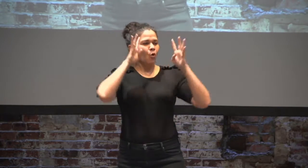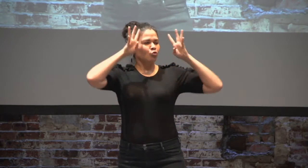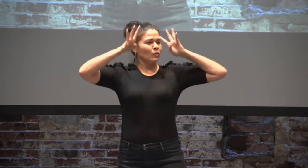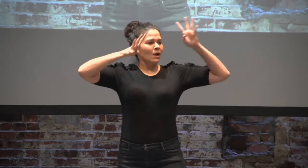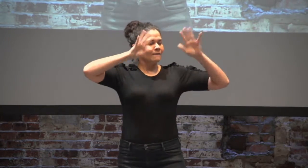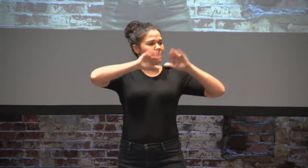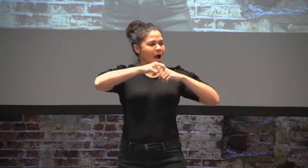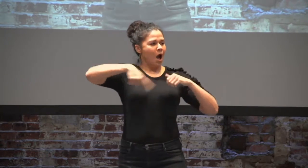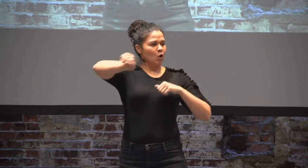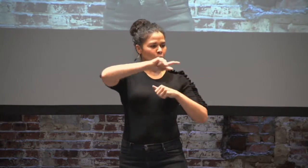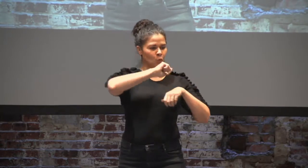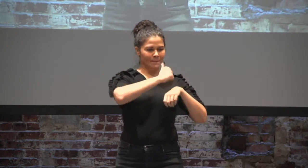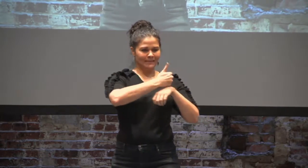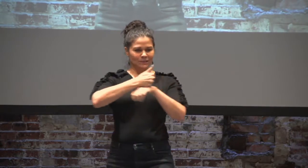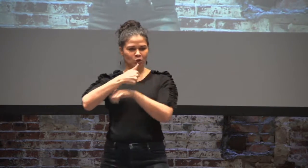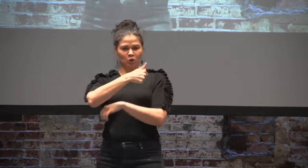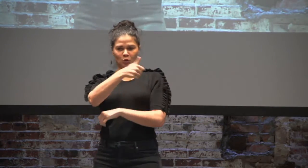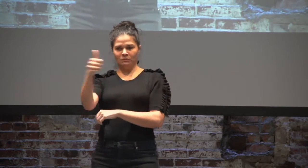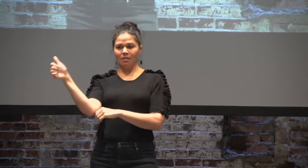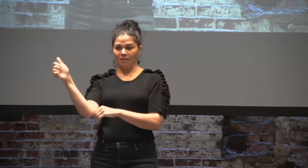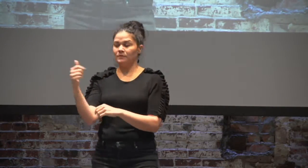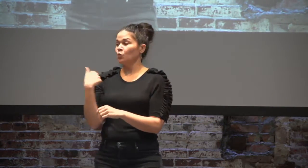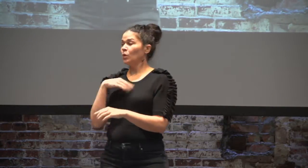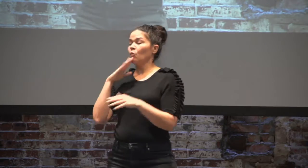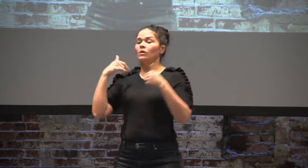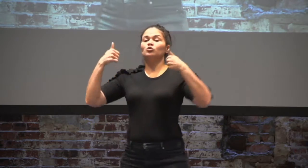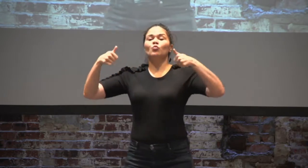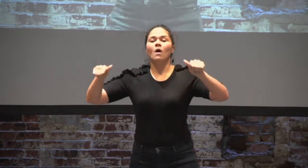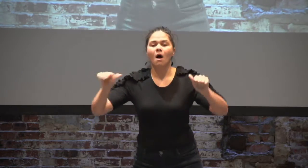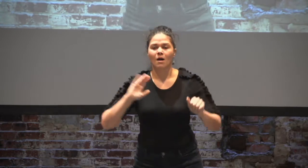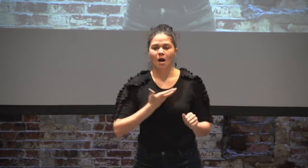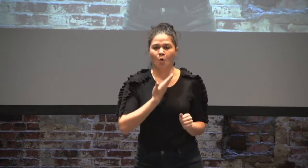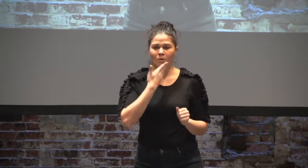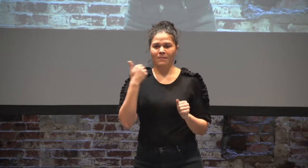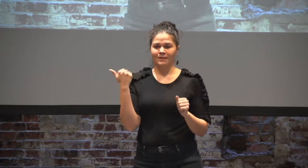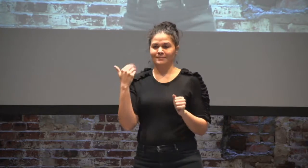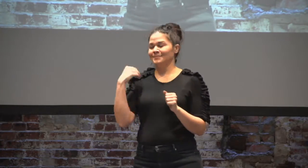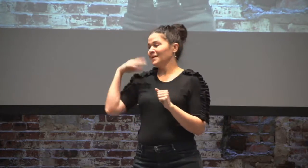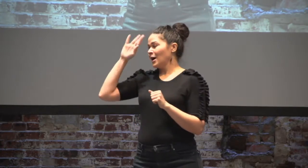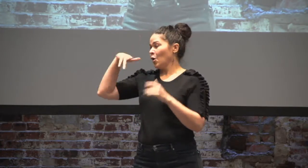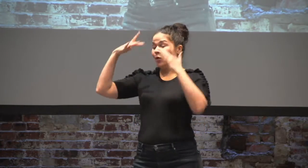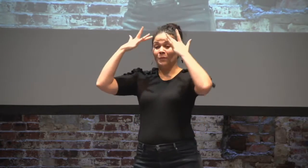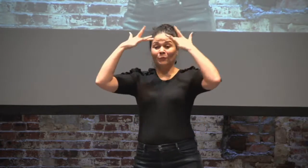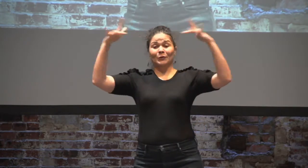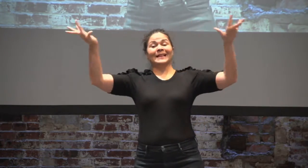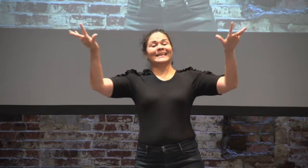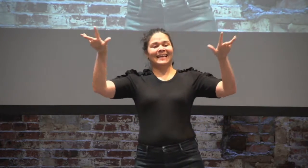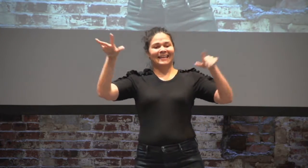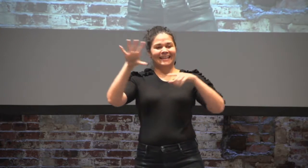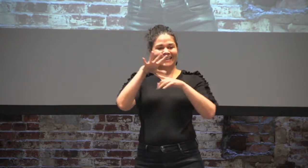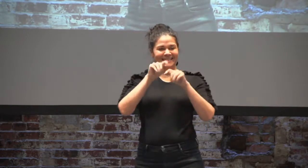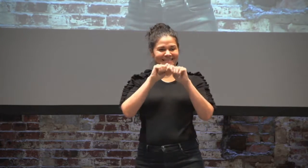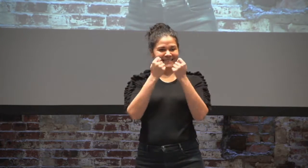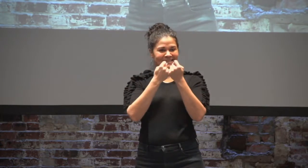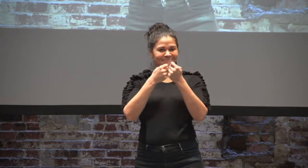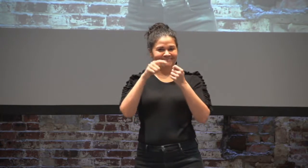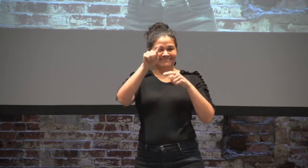can see. Let's create a space where everyone can feel open and we can be our brilliant creative selves.